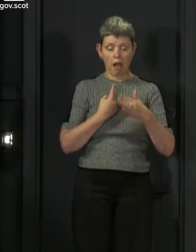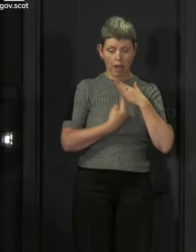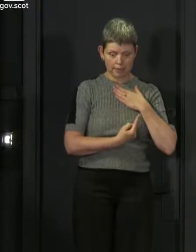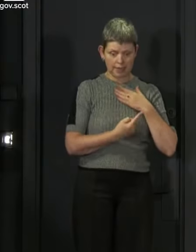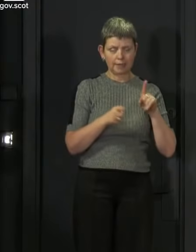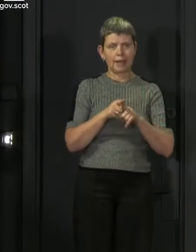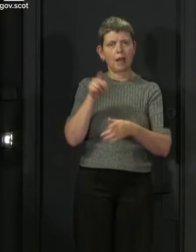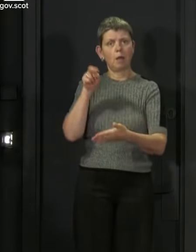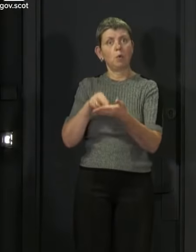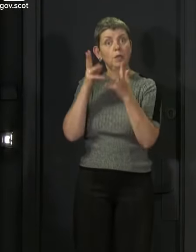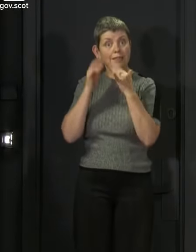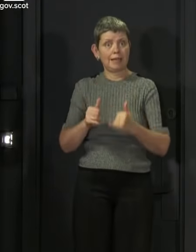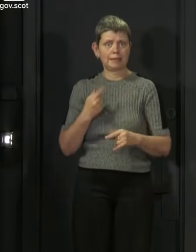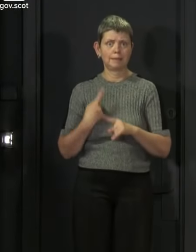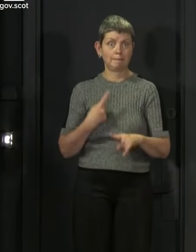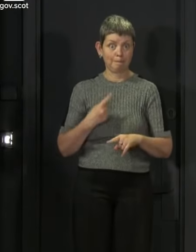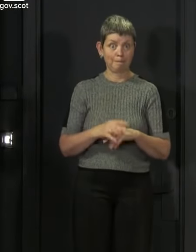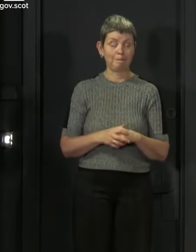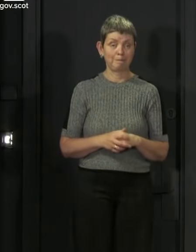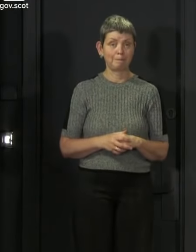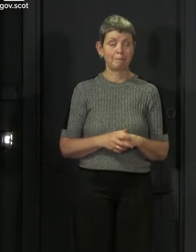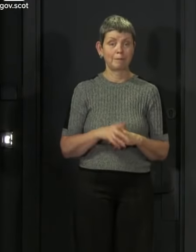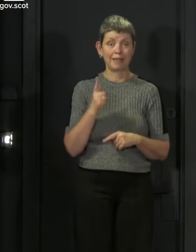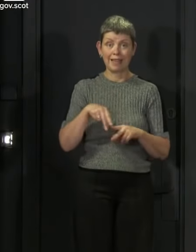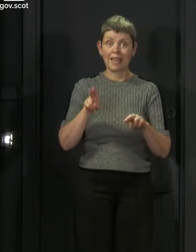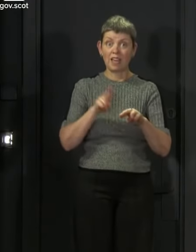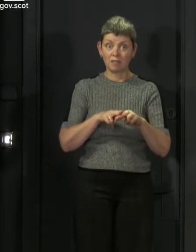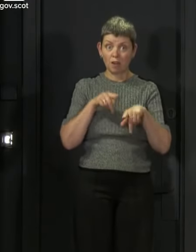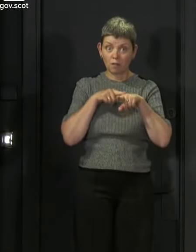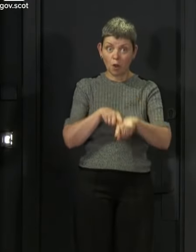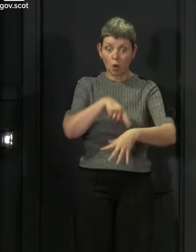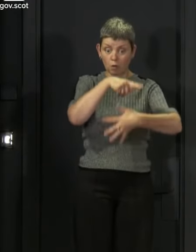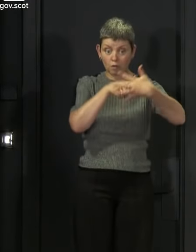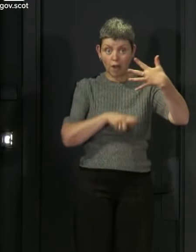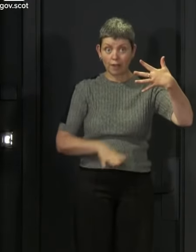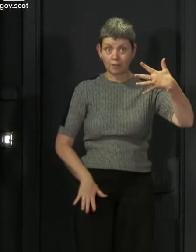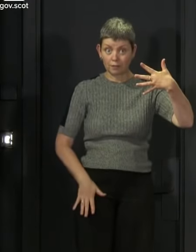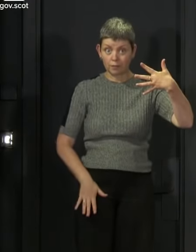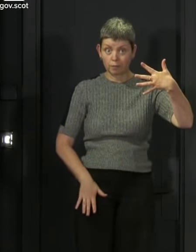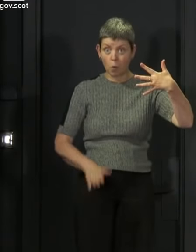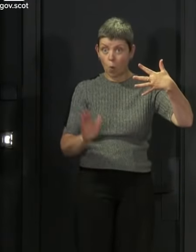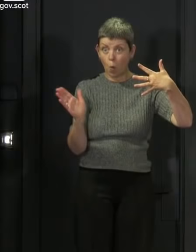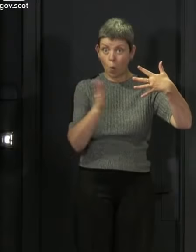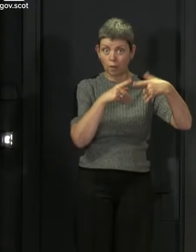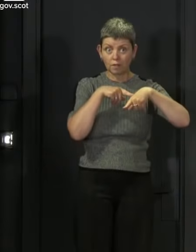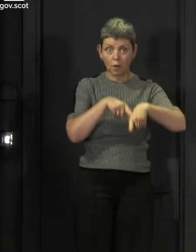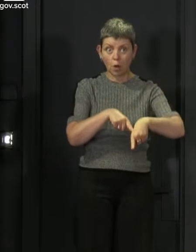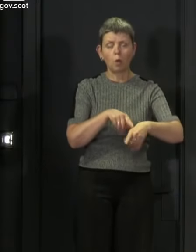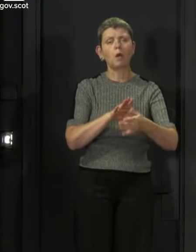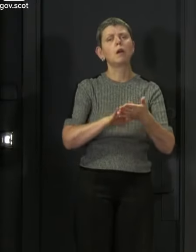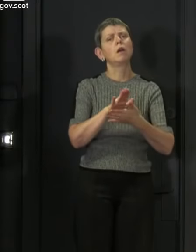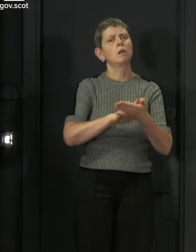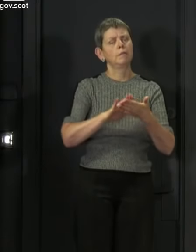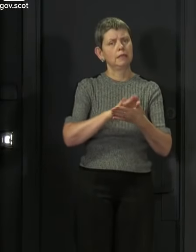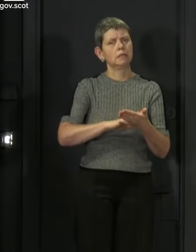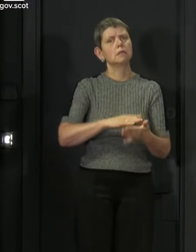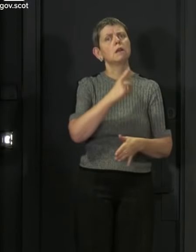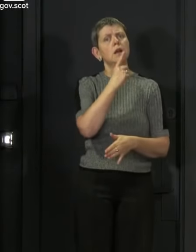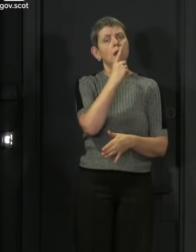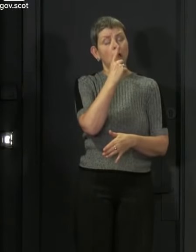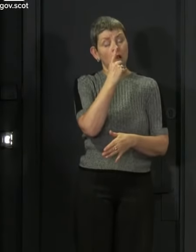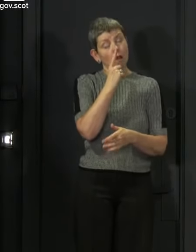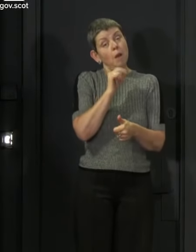if you have symptoms of the virus. If we all stick to these five things then we give ourselves the best possible chance of